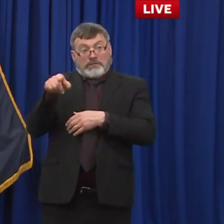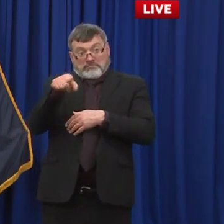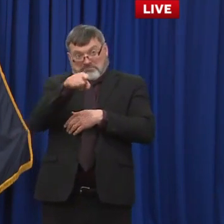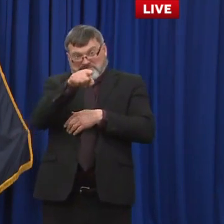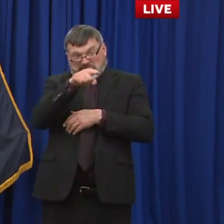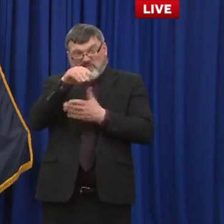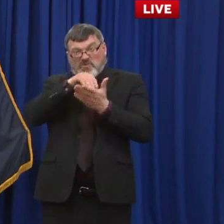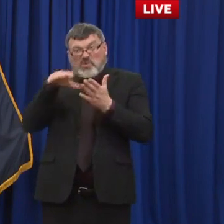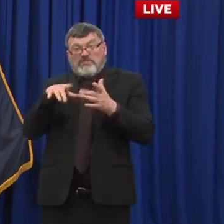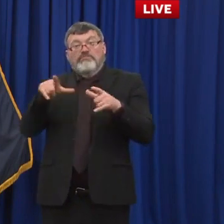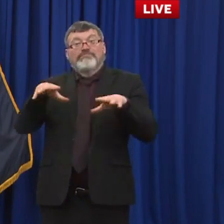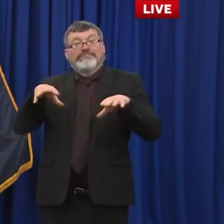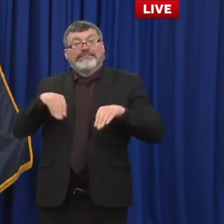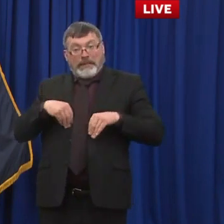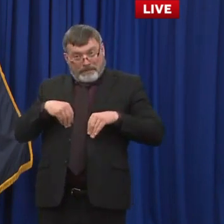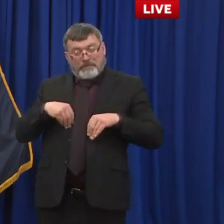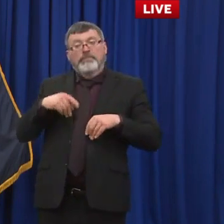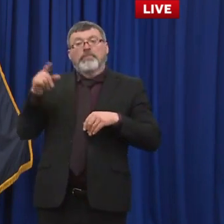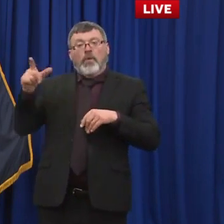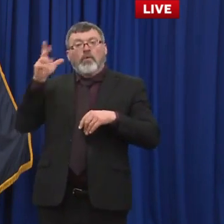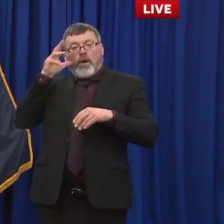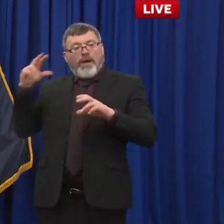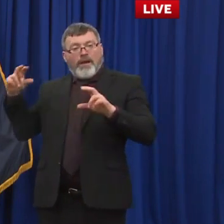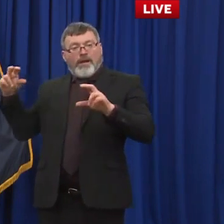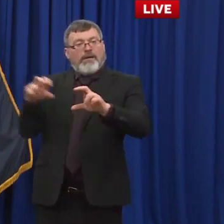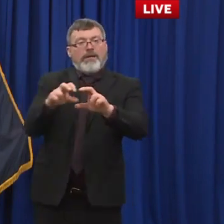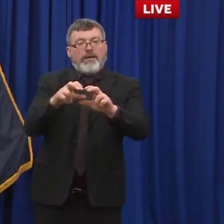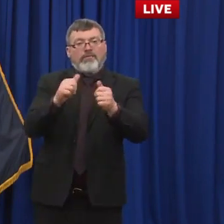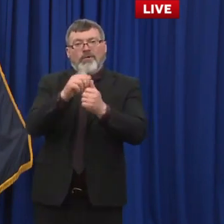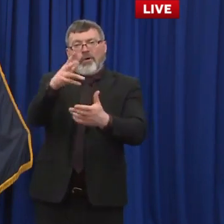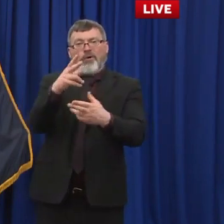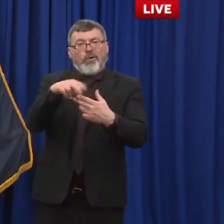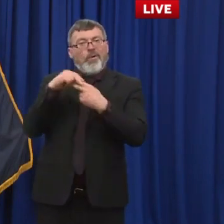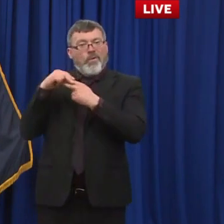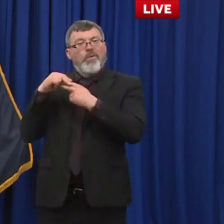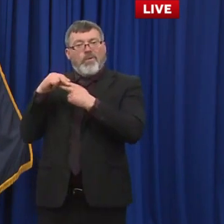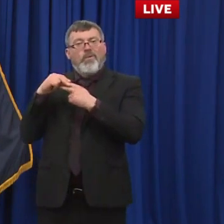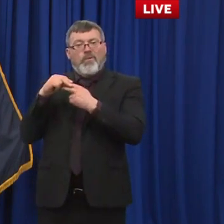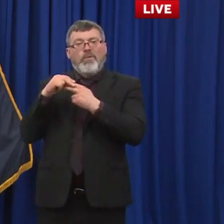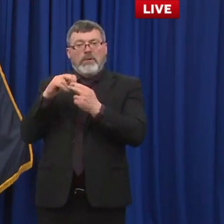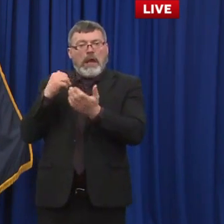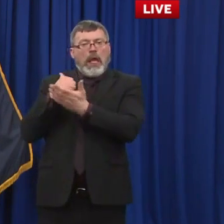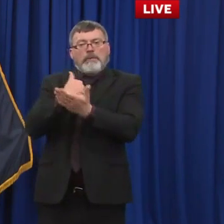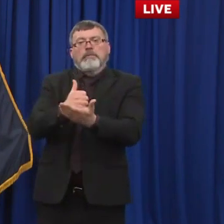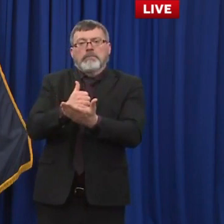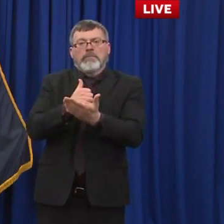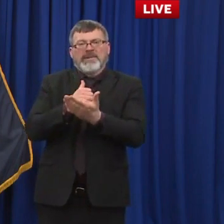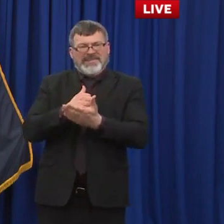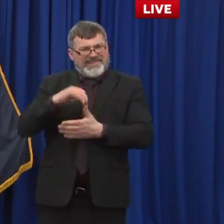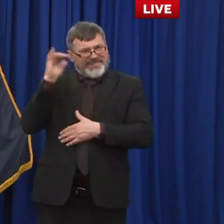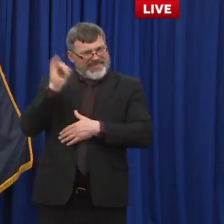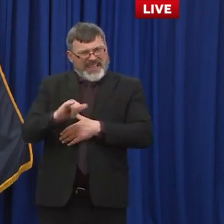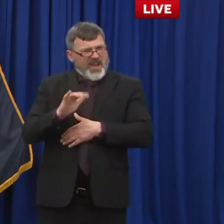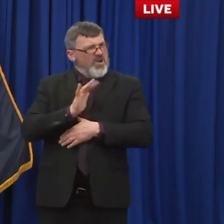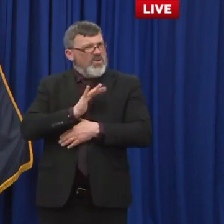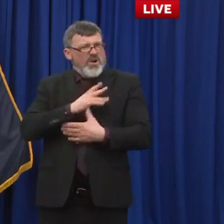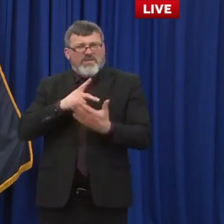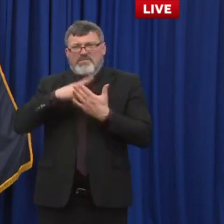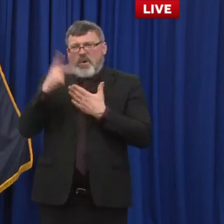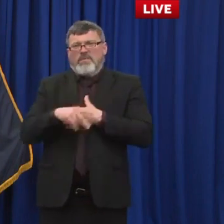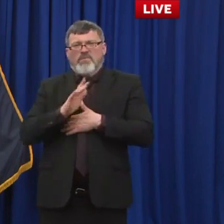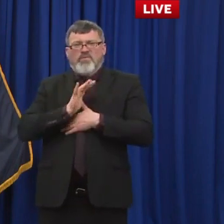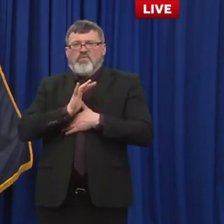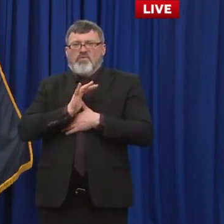lot of opportunity out there there's a lot of innovative ways to do it that doesn't put a financial burden on our our system but incentivizes students